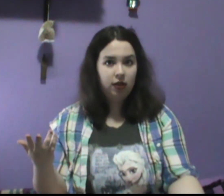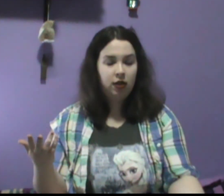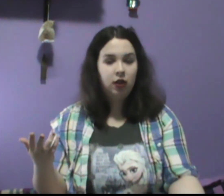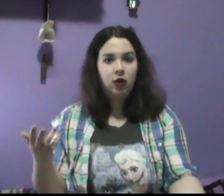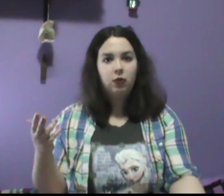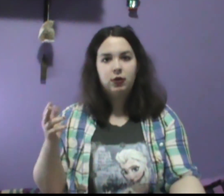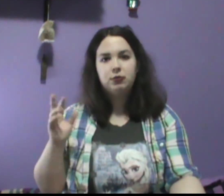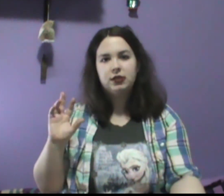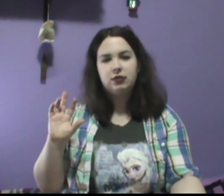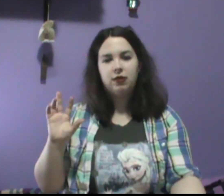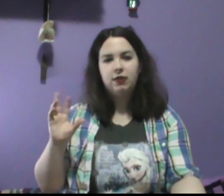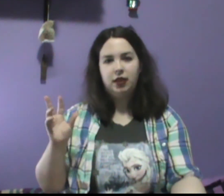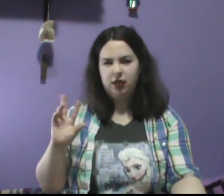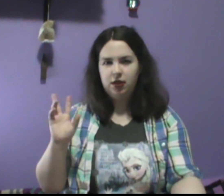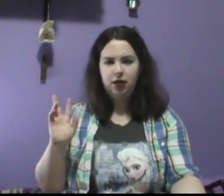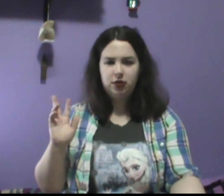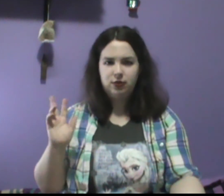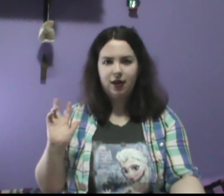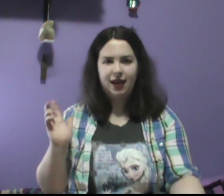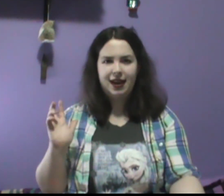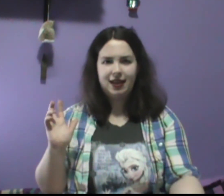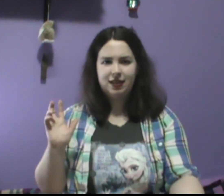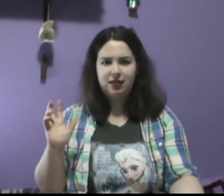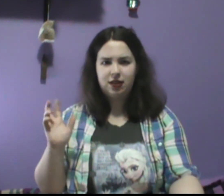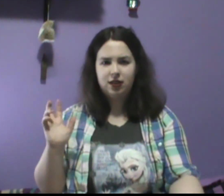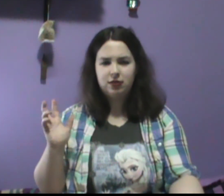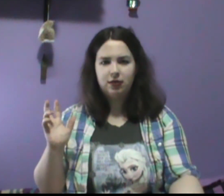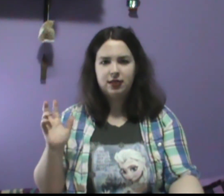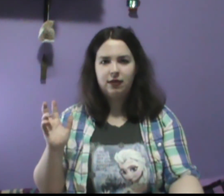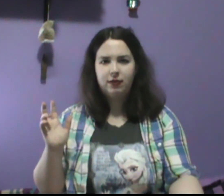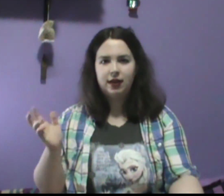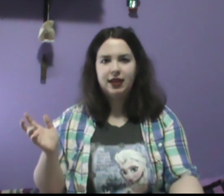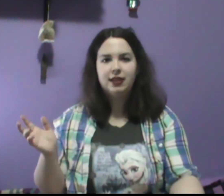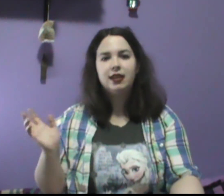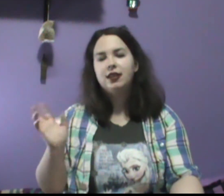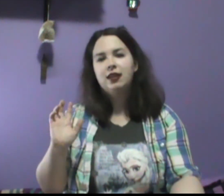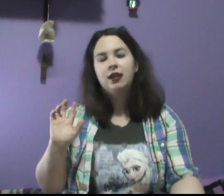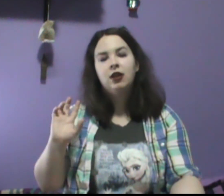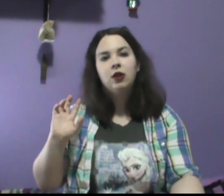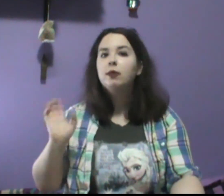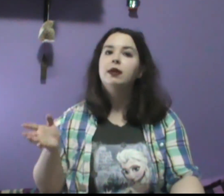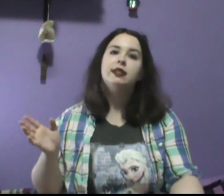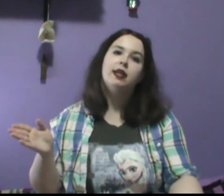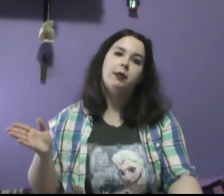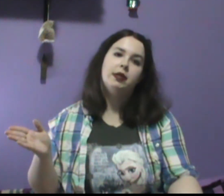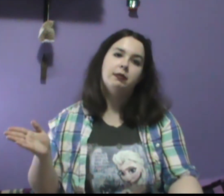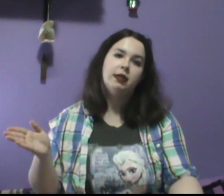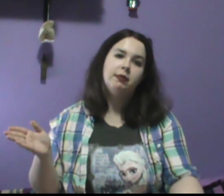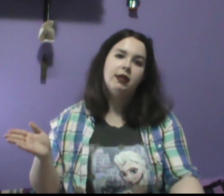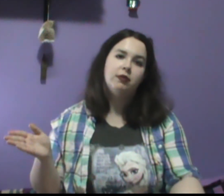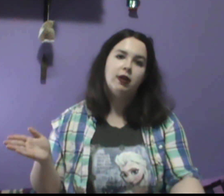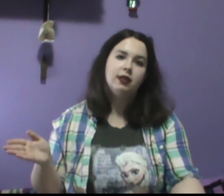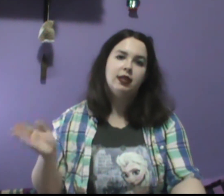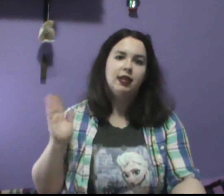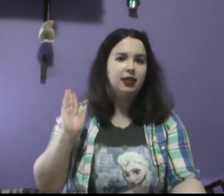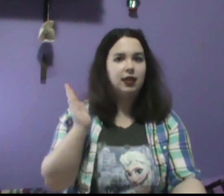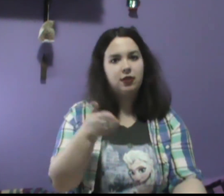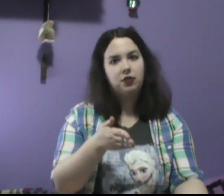which was sort of like the drug addict sort of stuff where he didn't really stick with his regimen of drugs and he didn't go to